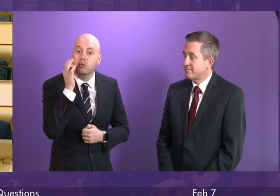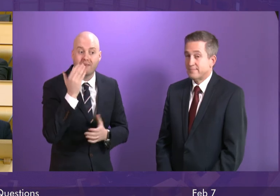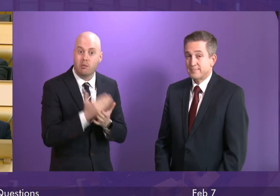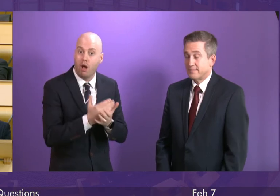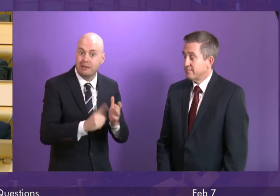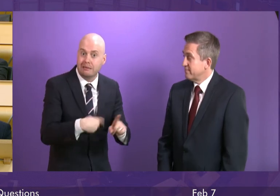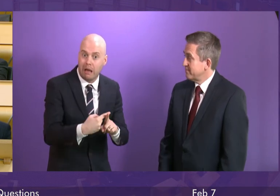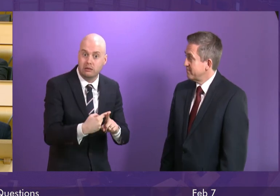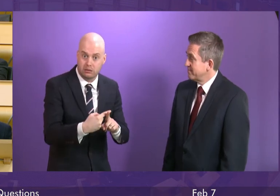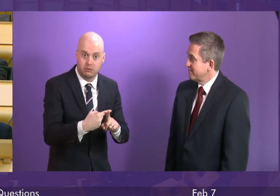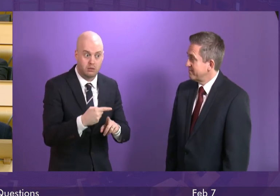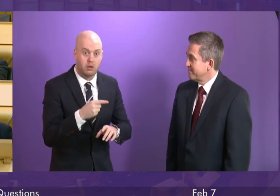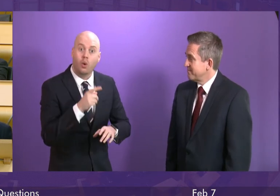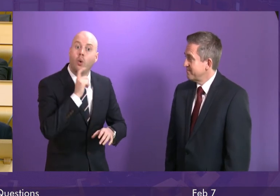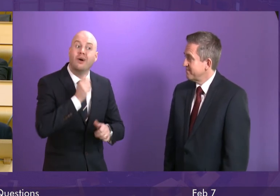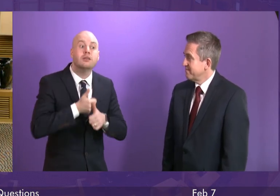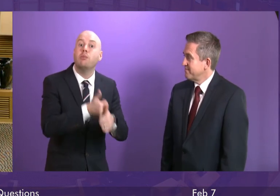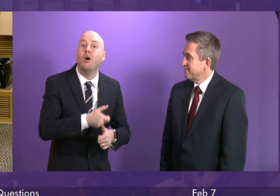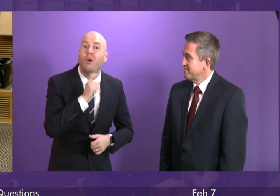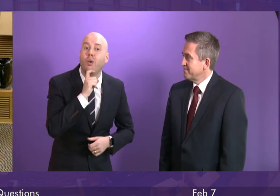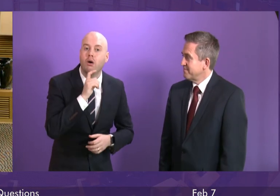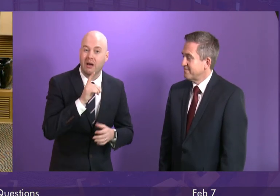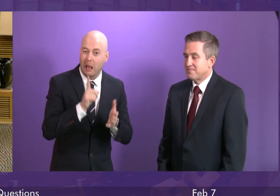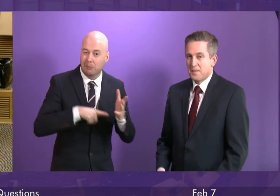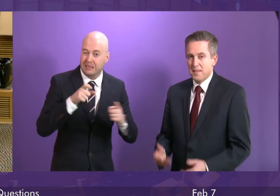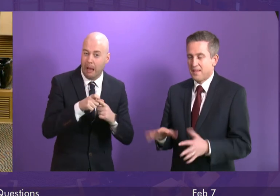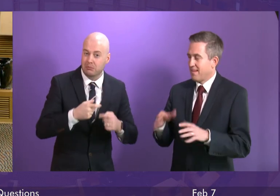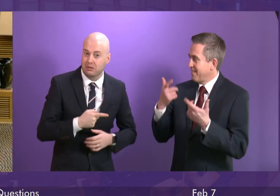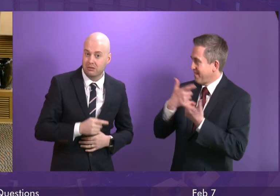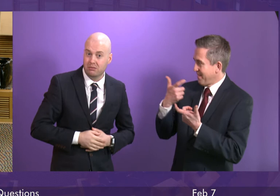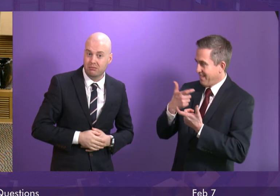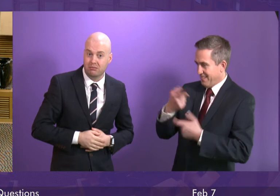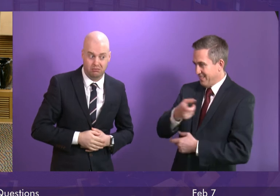were supported – surprise, surprise – by Liberal Democrat MPs.